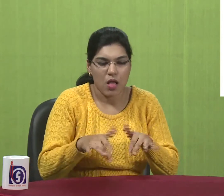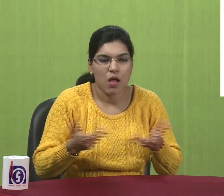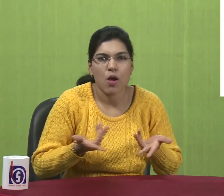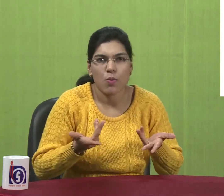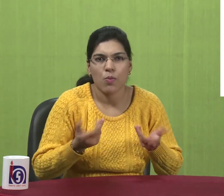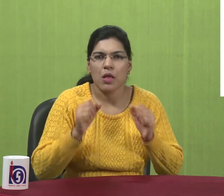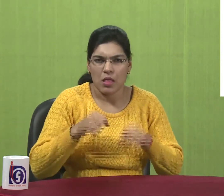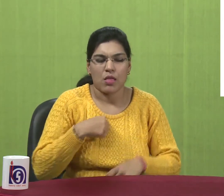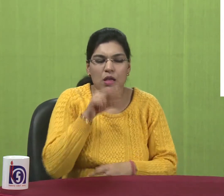Speech help.